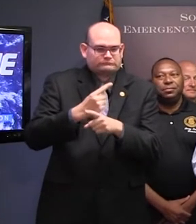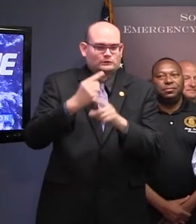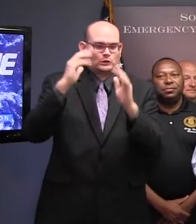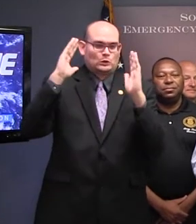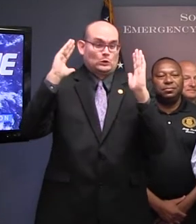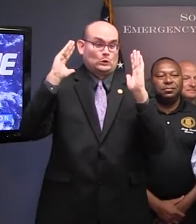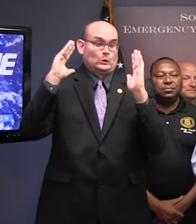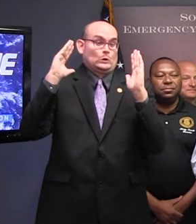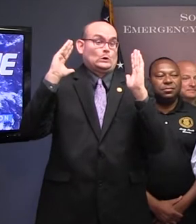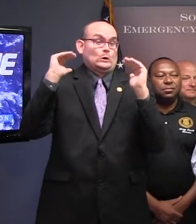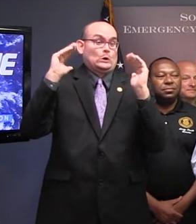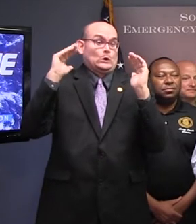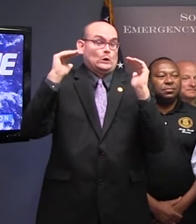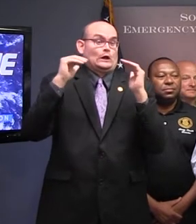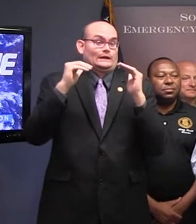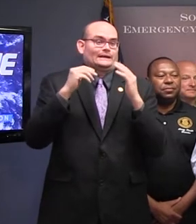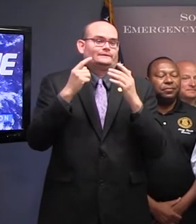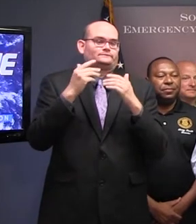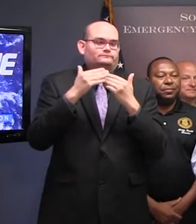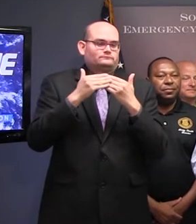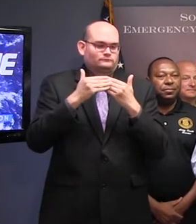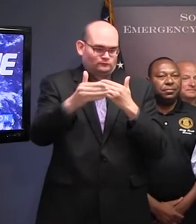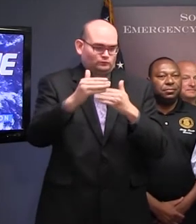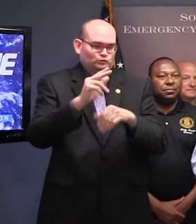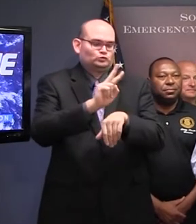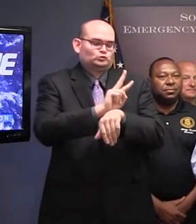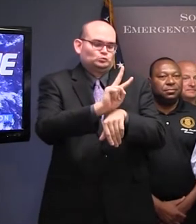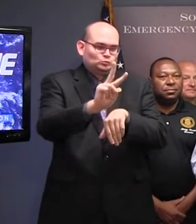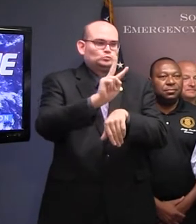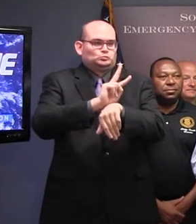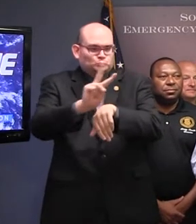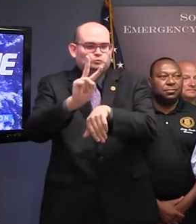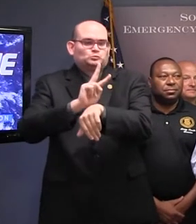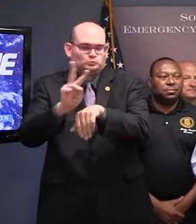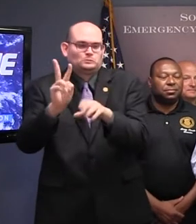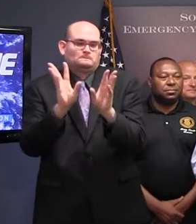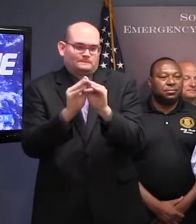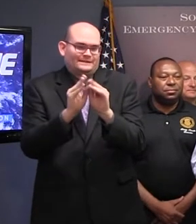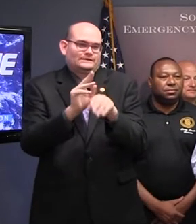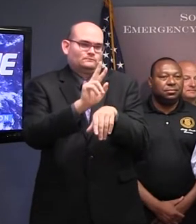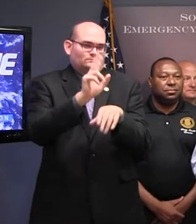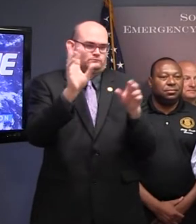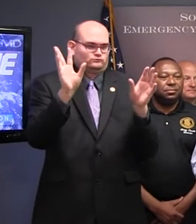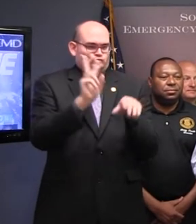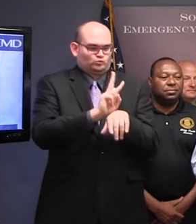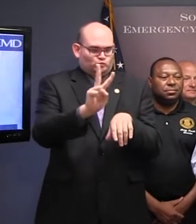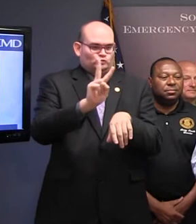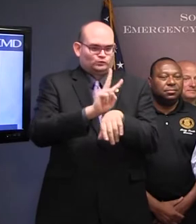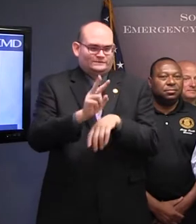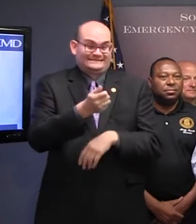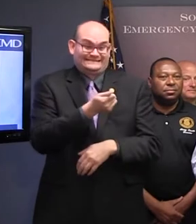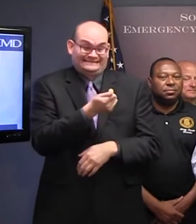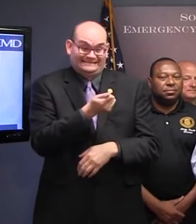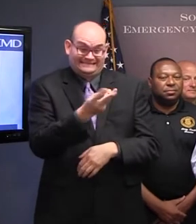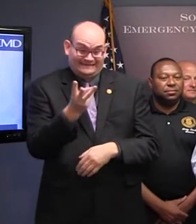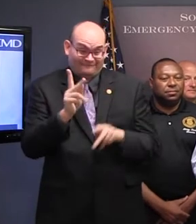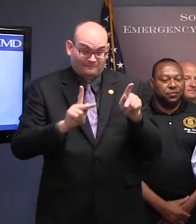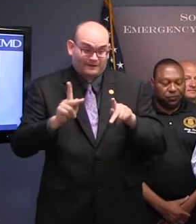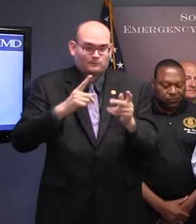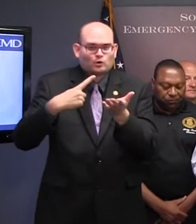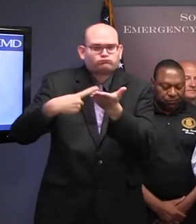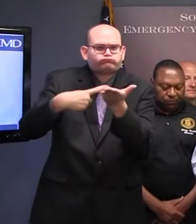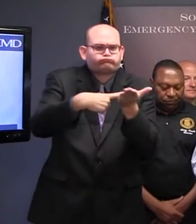approximately, for the duration. We have several people who will speak to you briefly, but also we'd like to start with